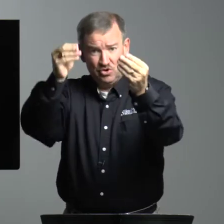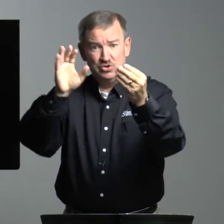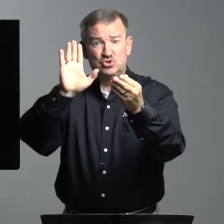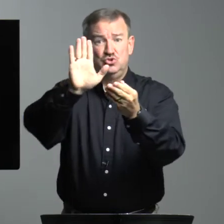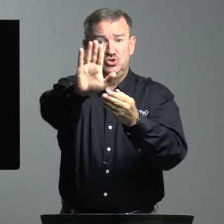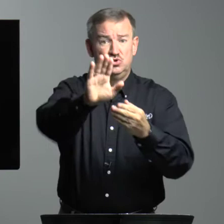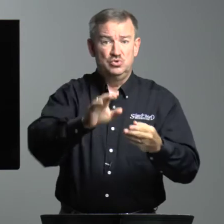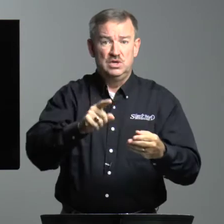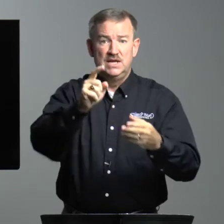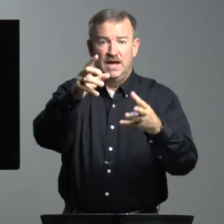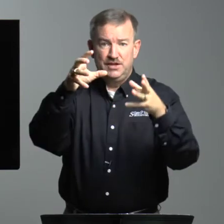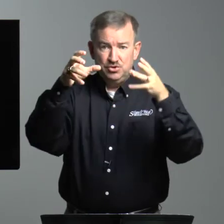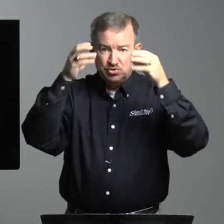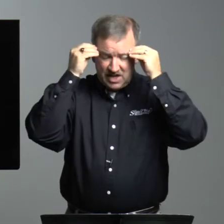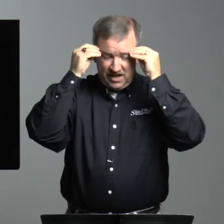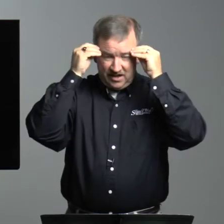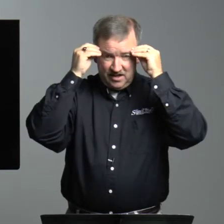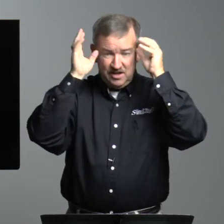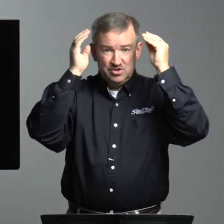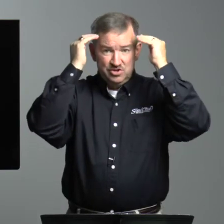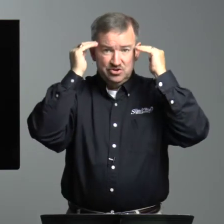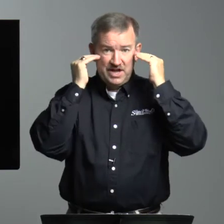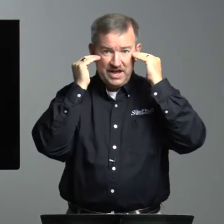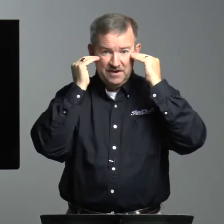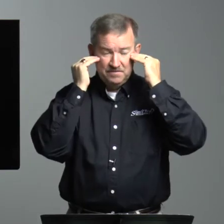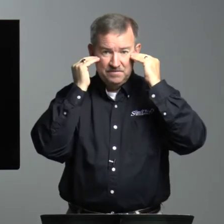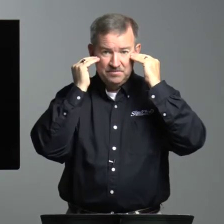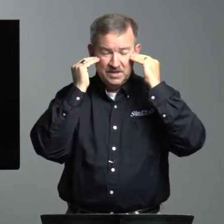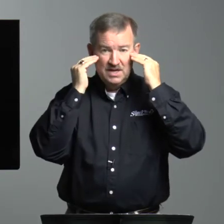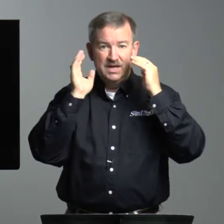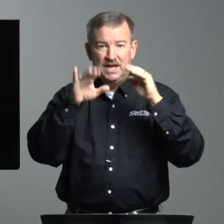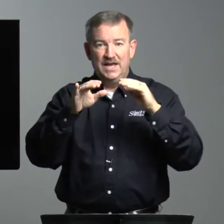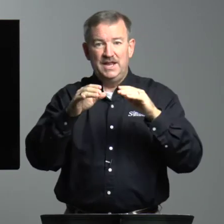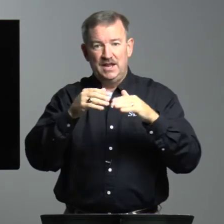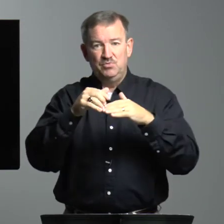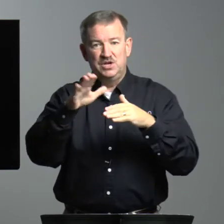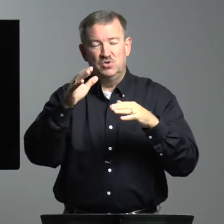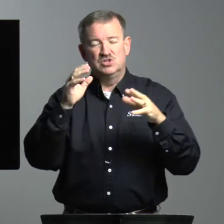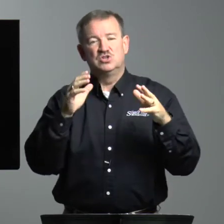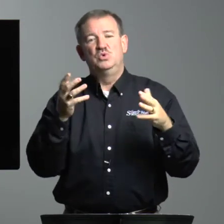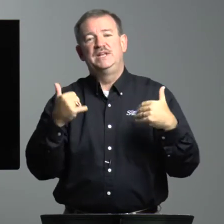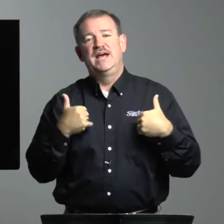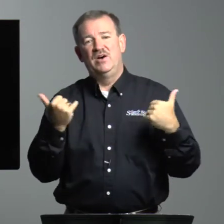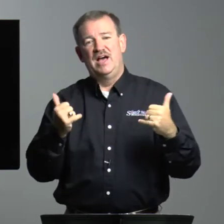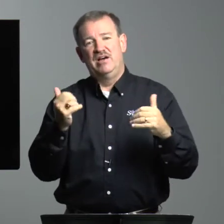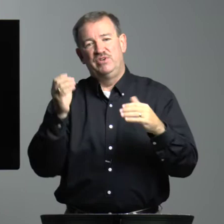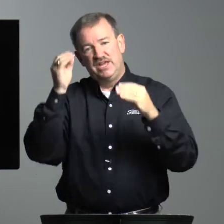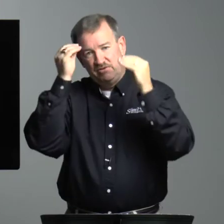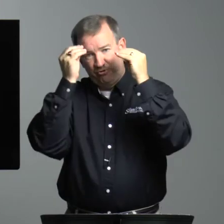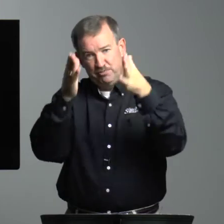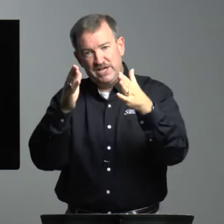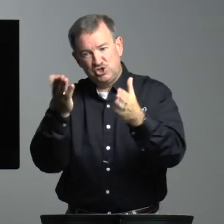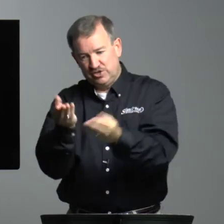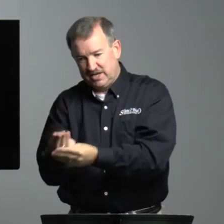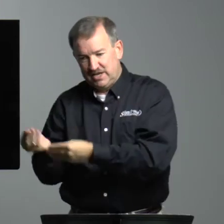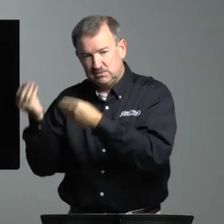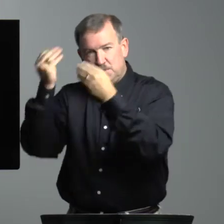on to you. And you take into your head. And we go on. So we now have information that has been